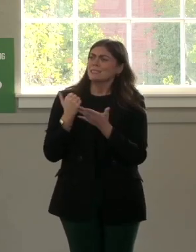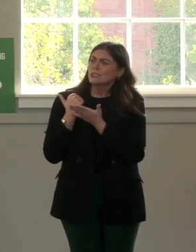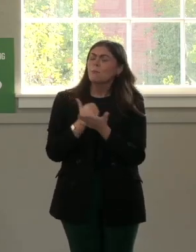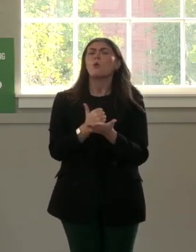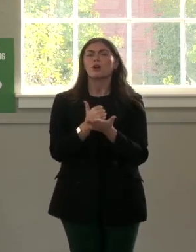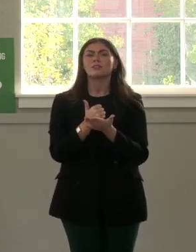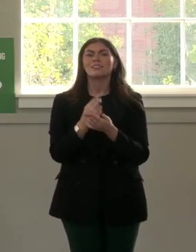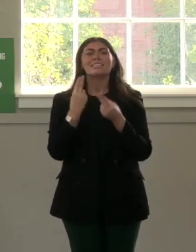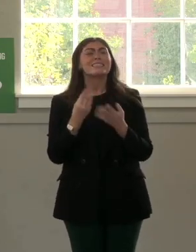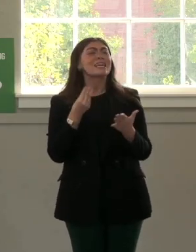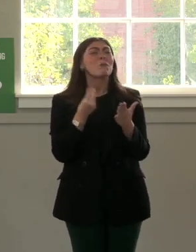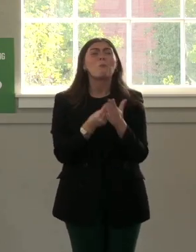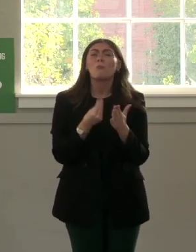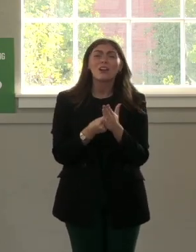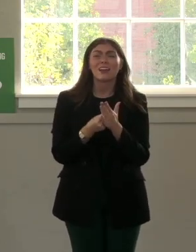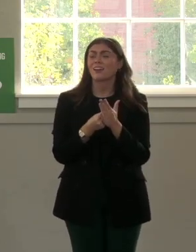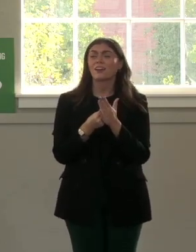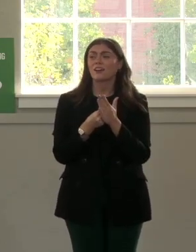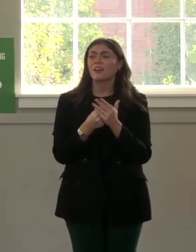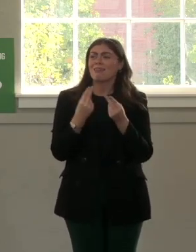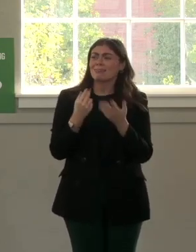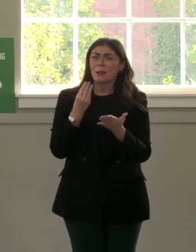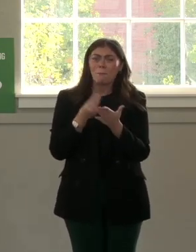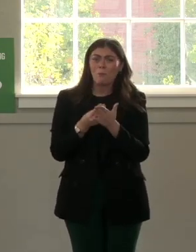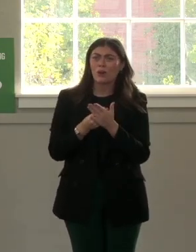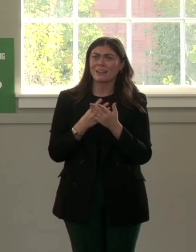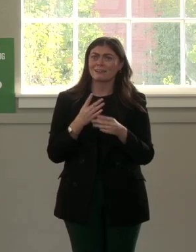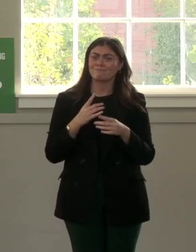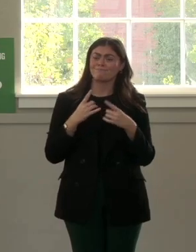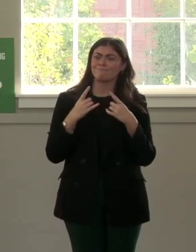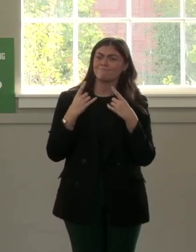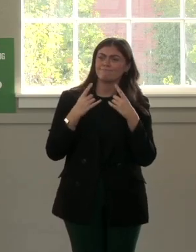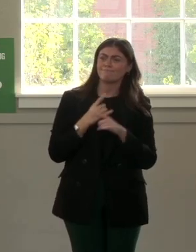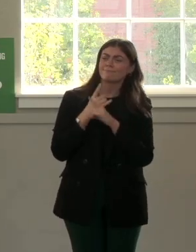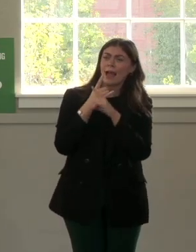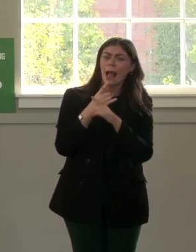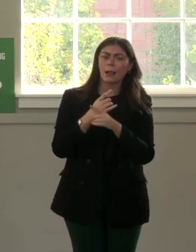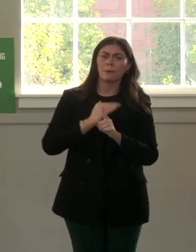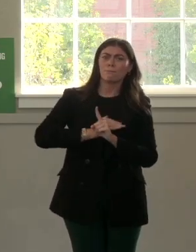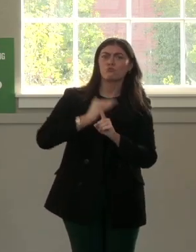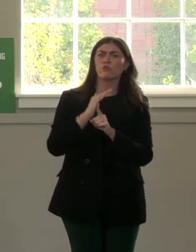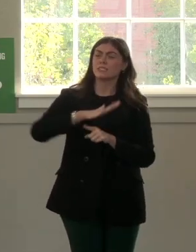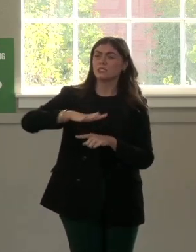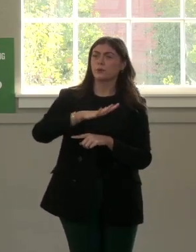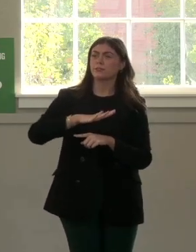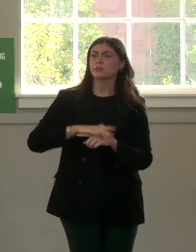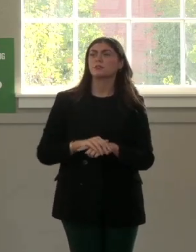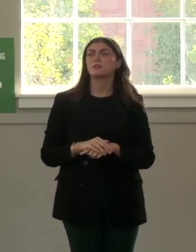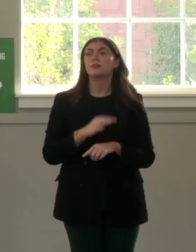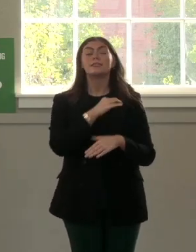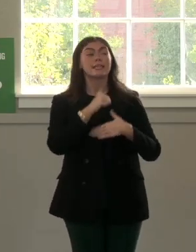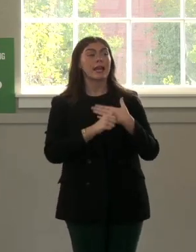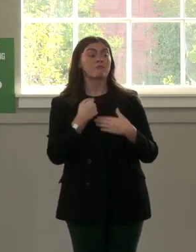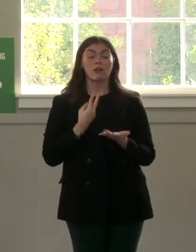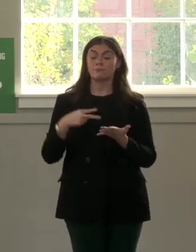We need money for God's sake to help these things move on. And today I'm